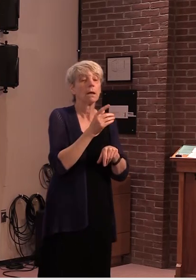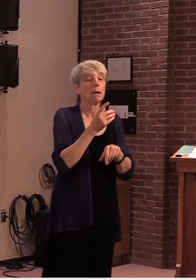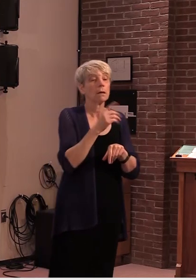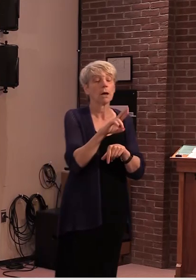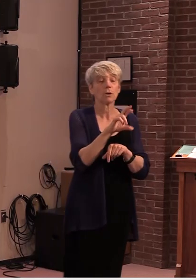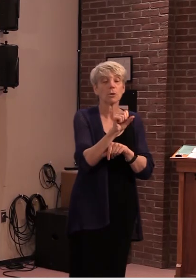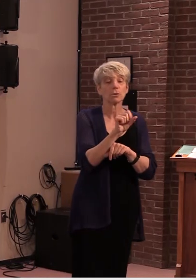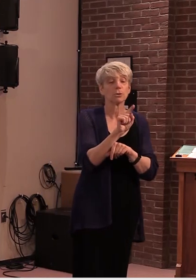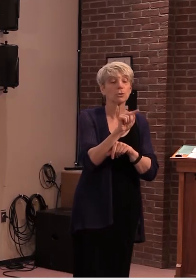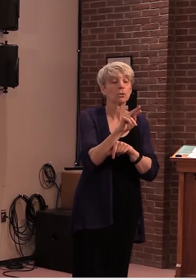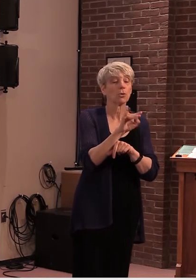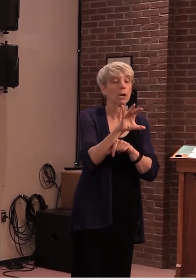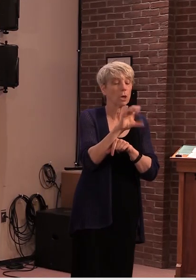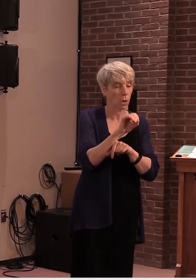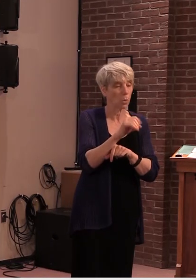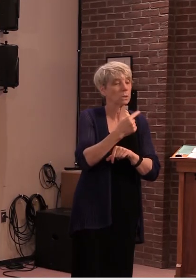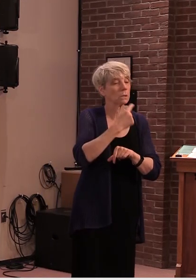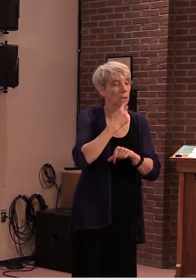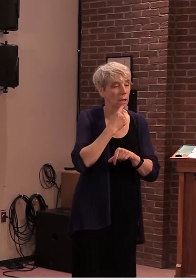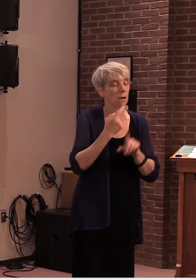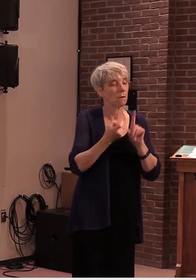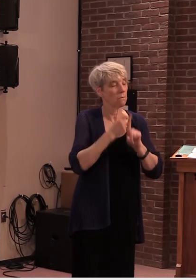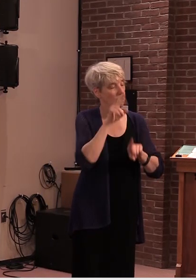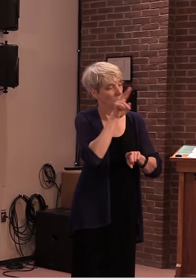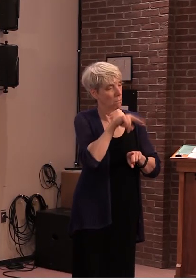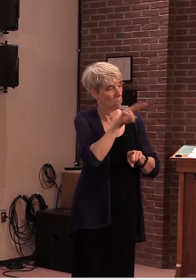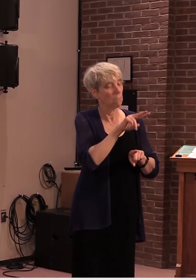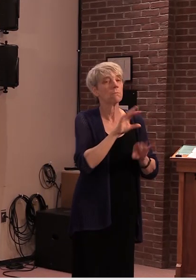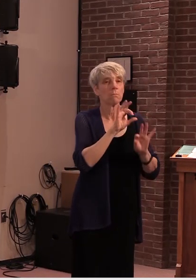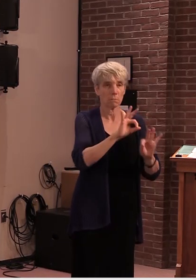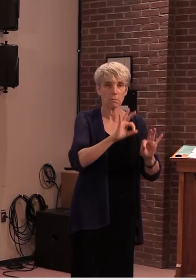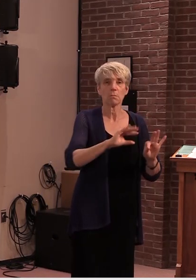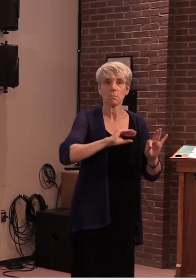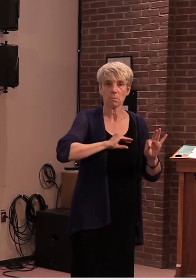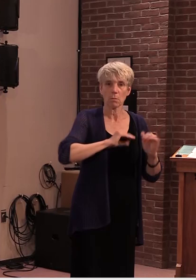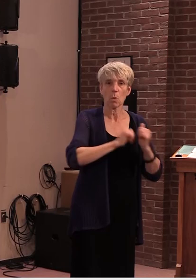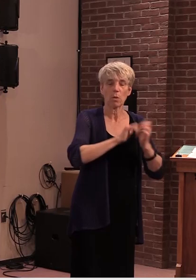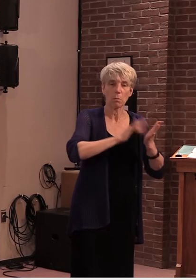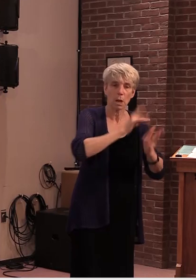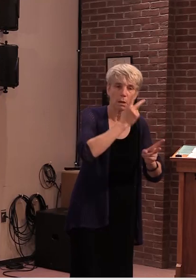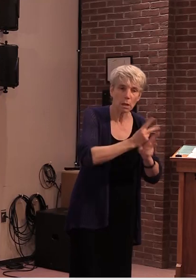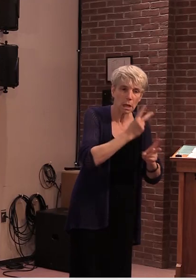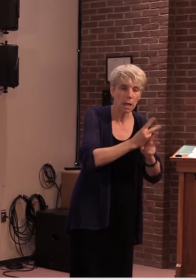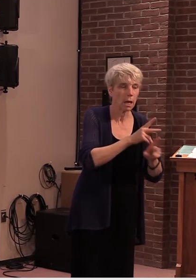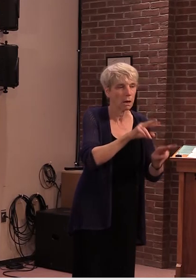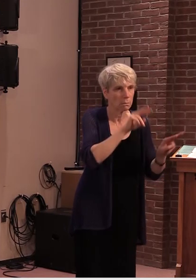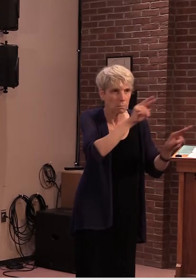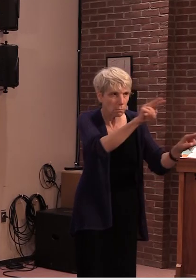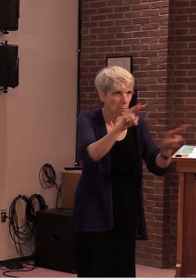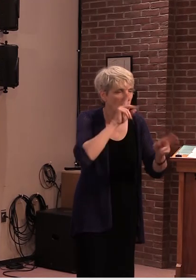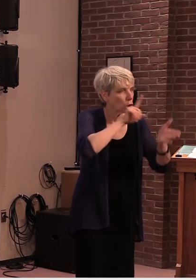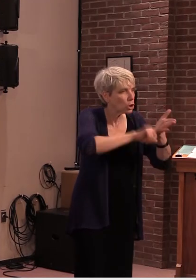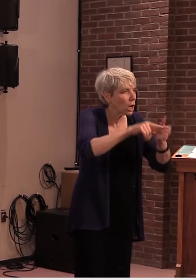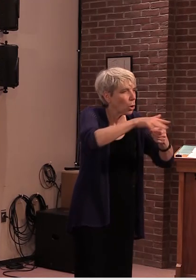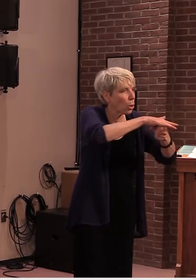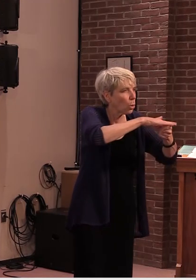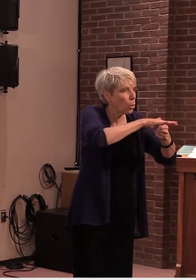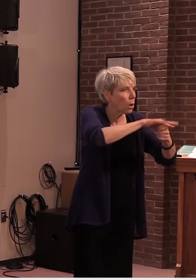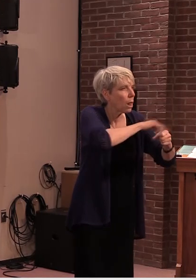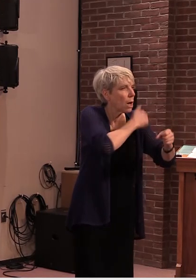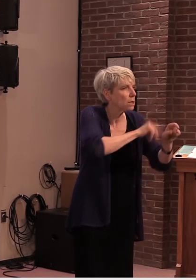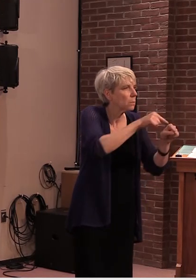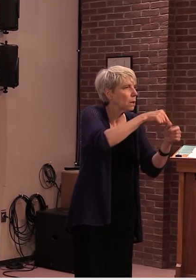satisfied with the level of observation medical care and track of medical surge at three hospitals in a 60 mile